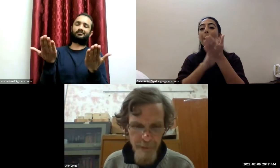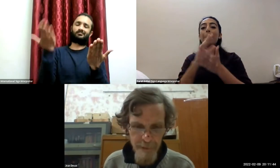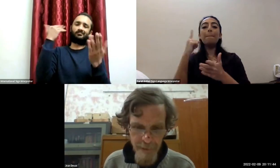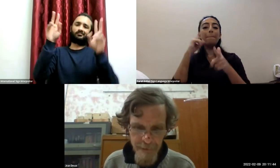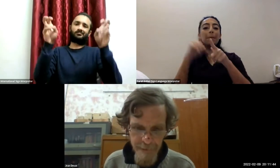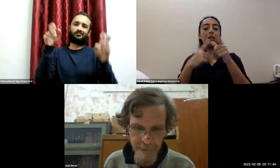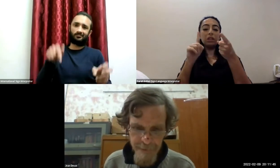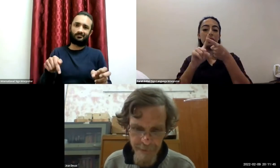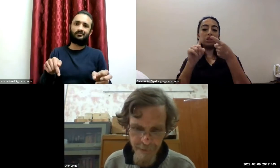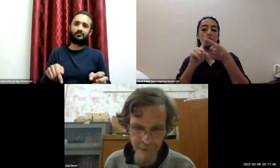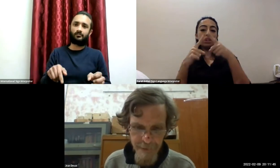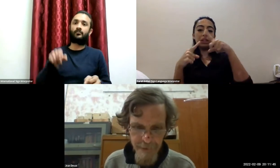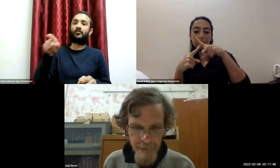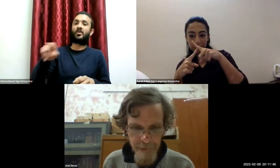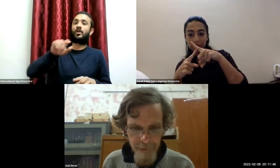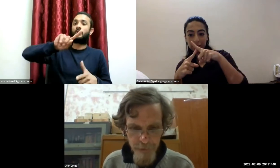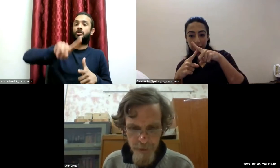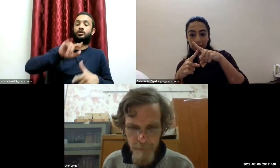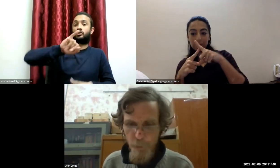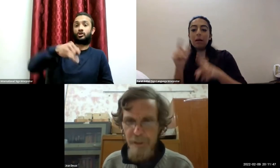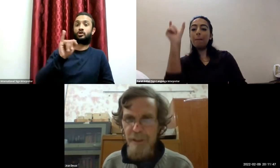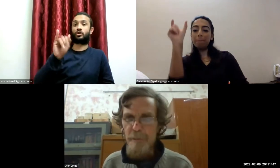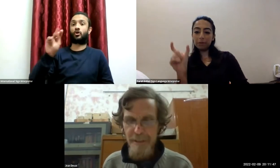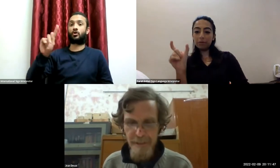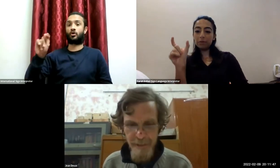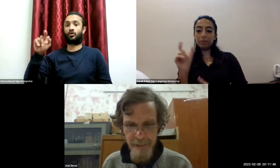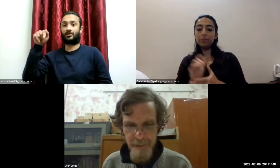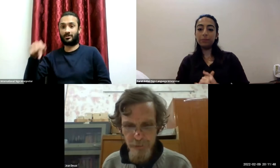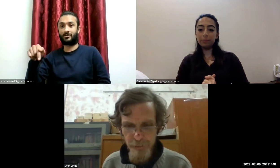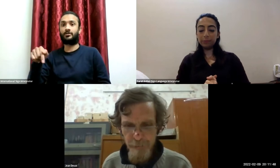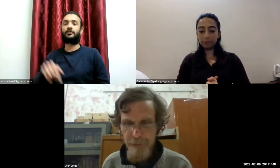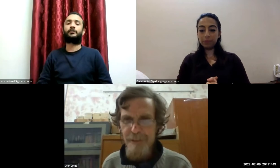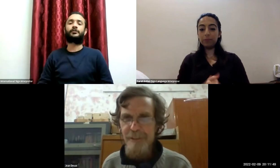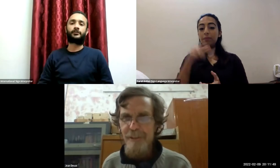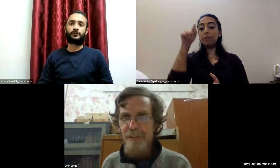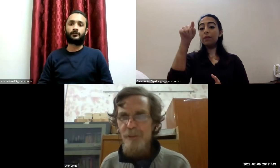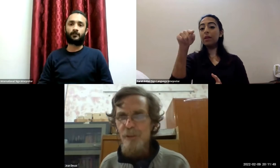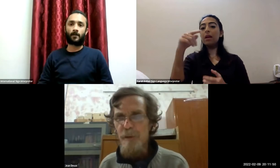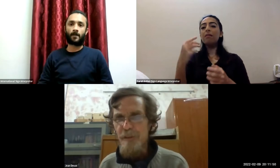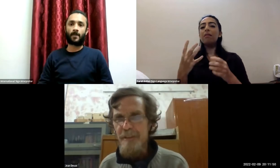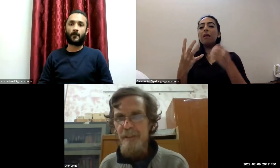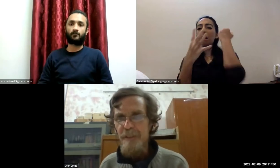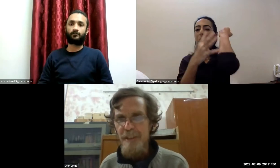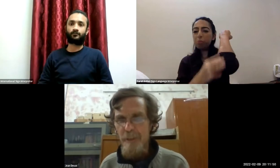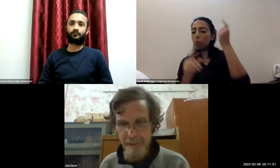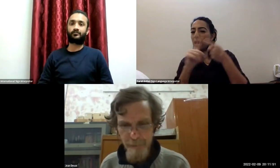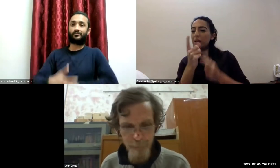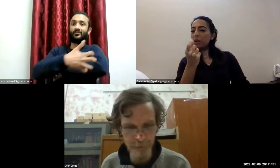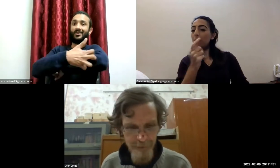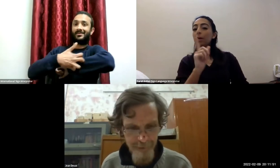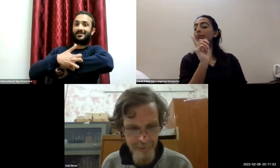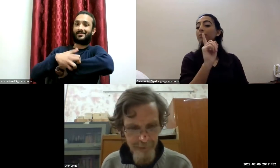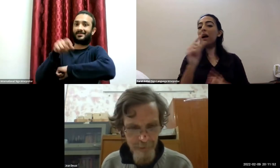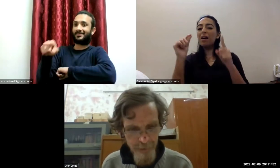in that title the term poor economics is not a reference to the poverty of economics